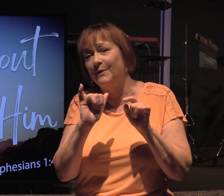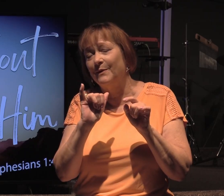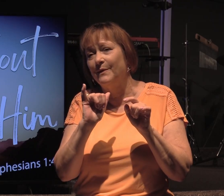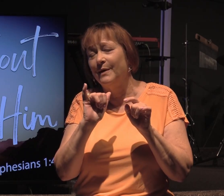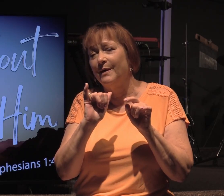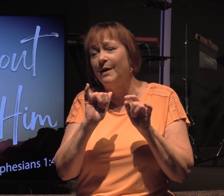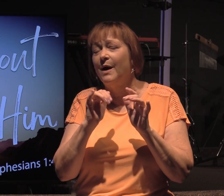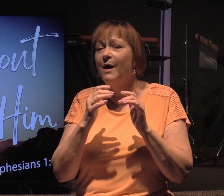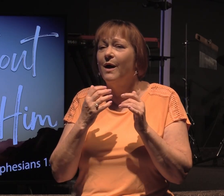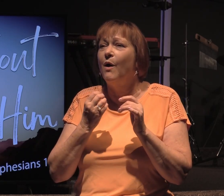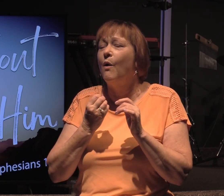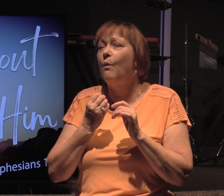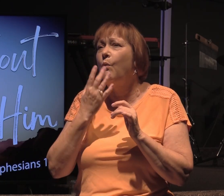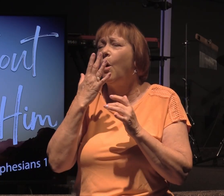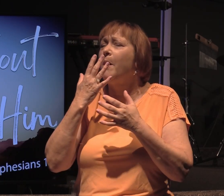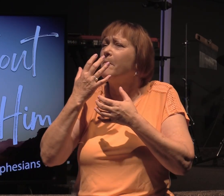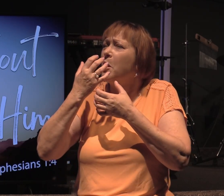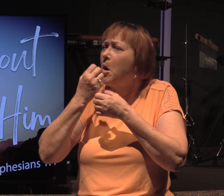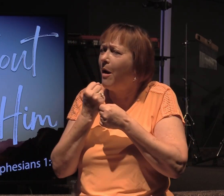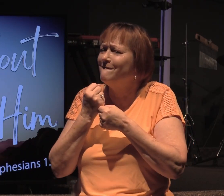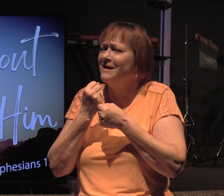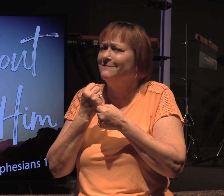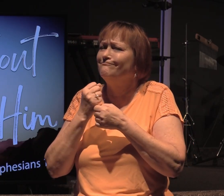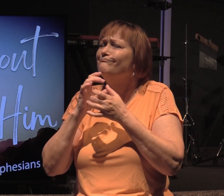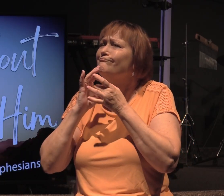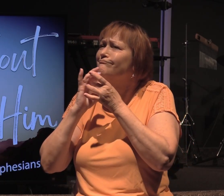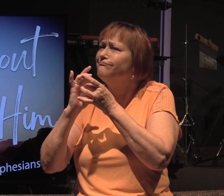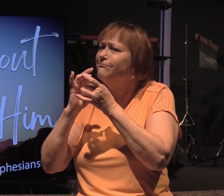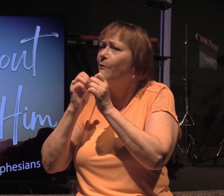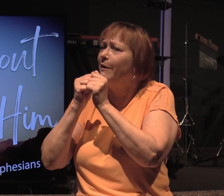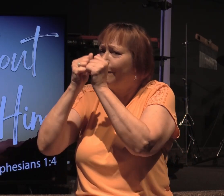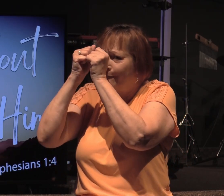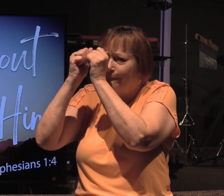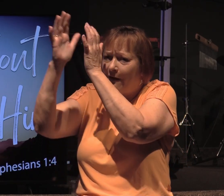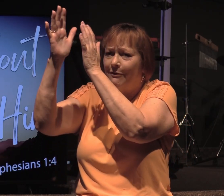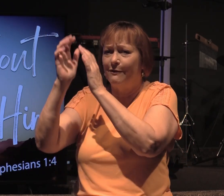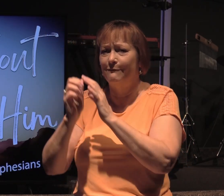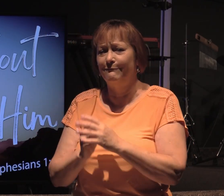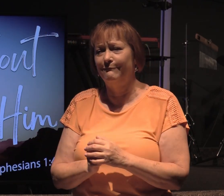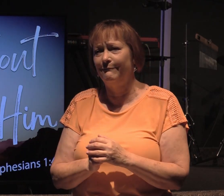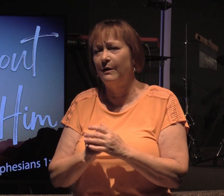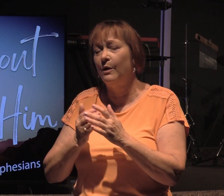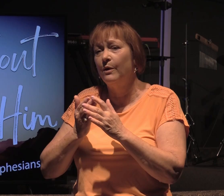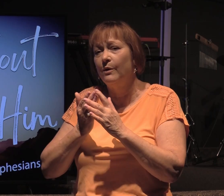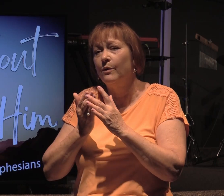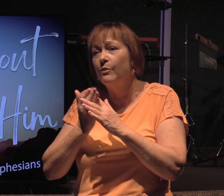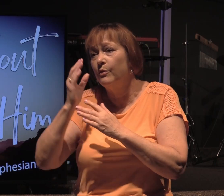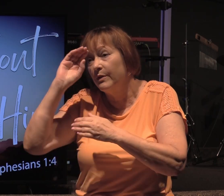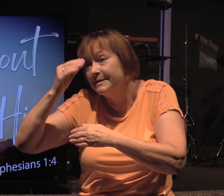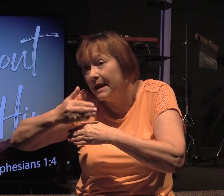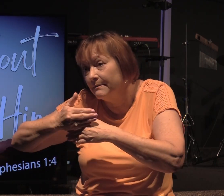warm confident relationship with the Father through the Son.